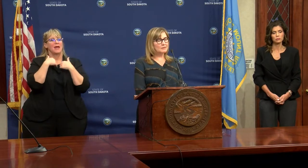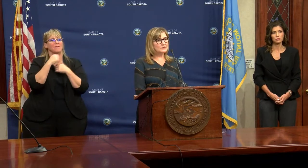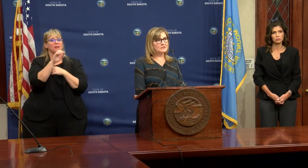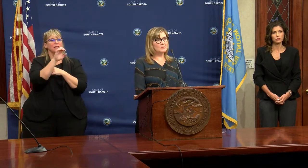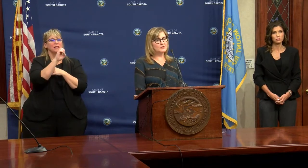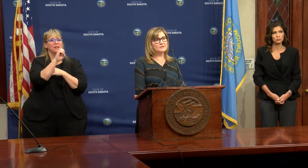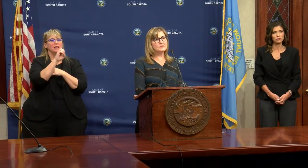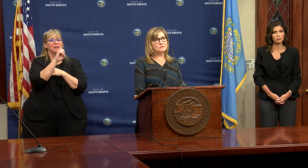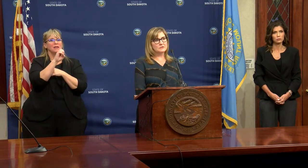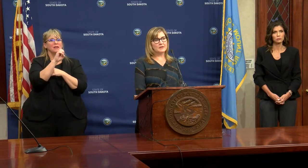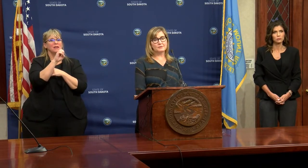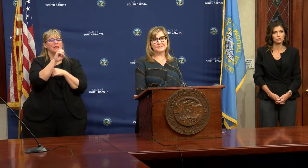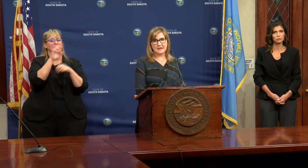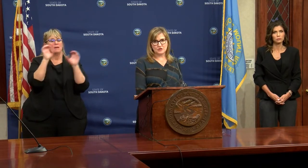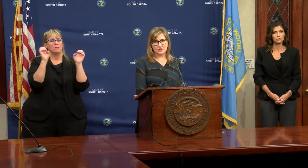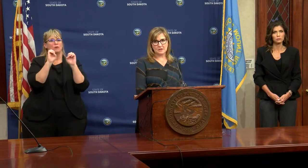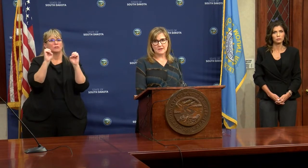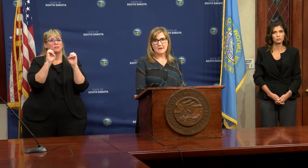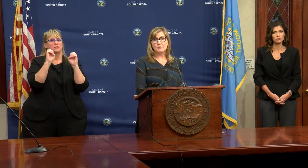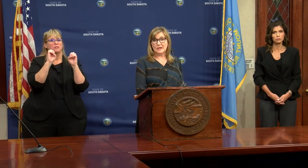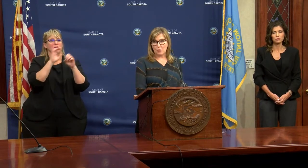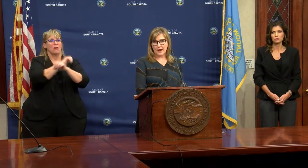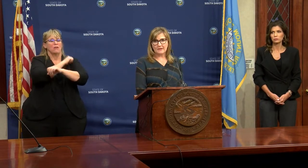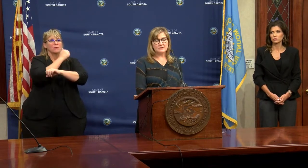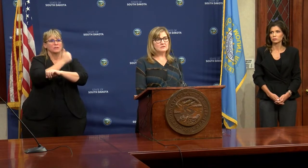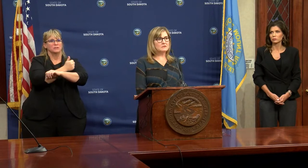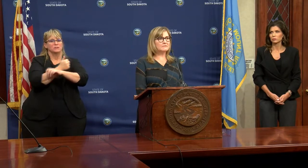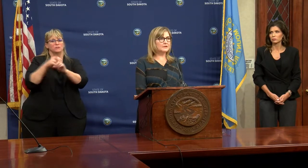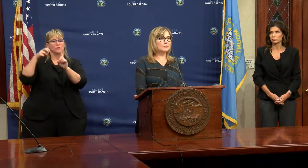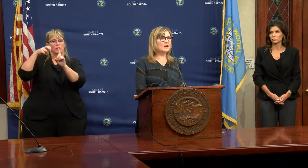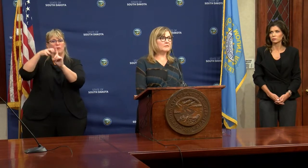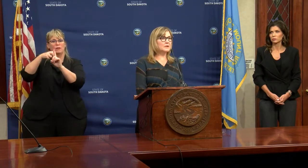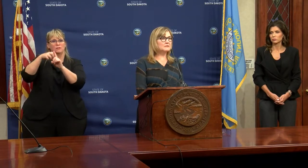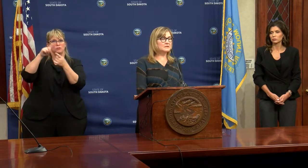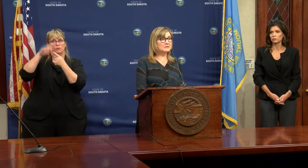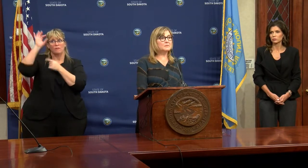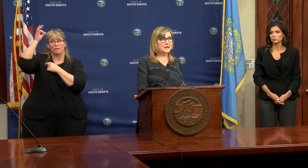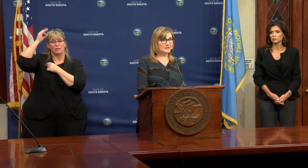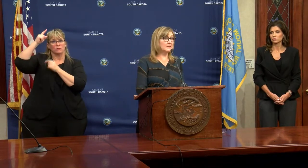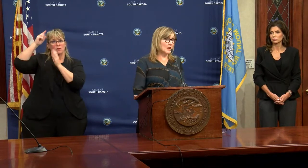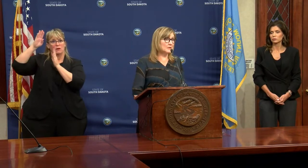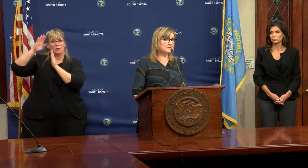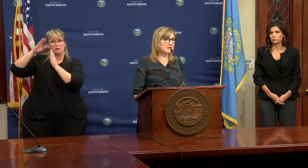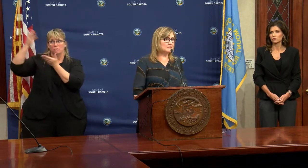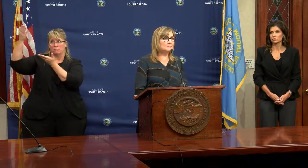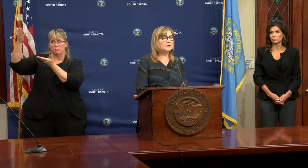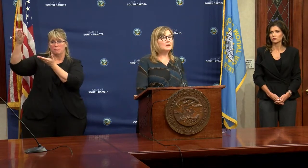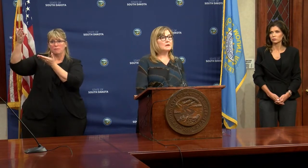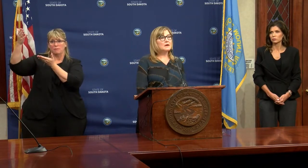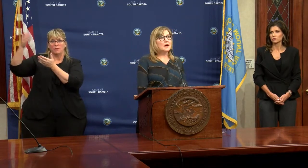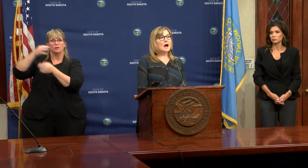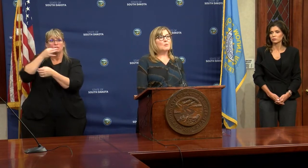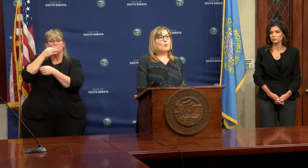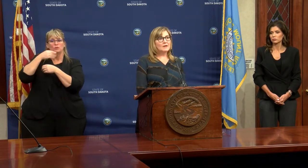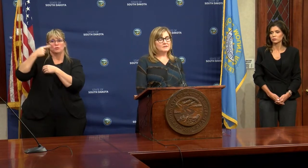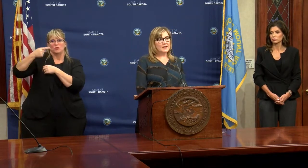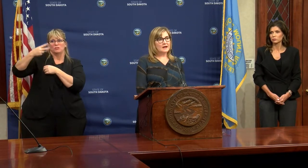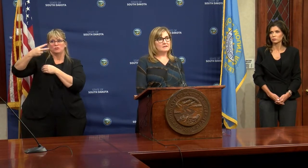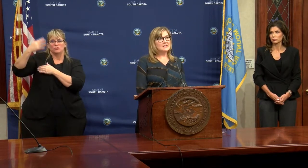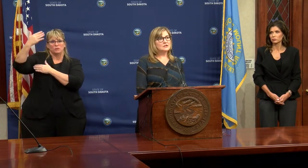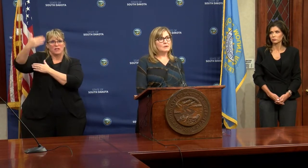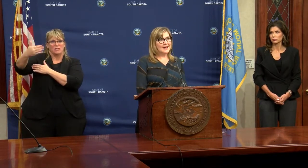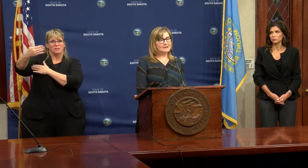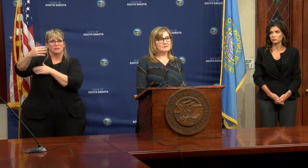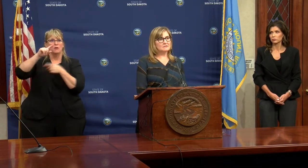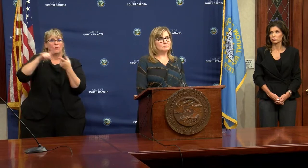EUA, which is an emergency use authorization request to the federal government in the coming days. Once